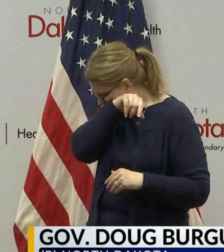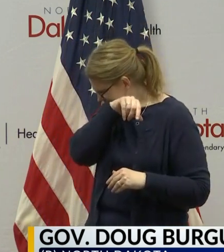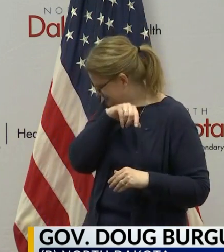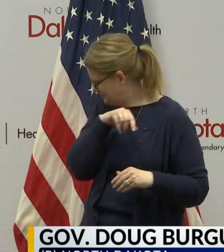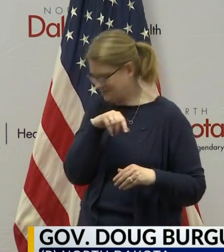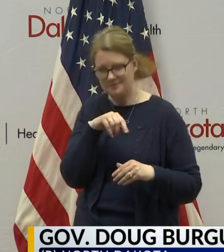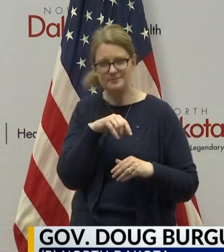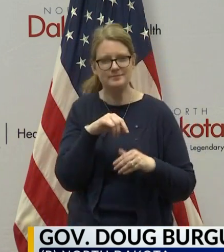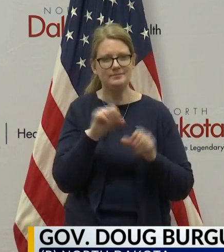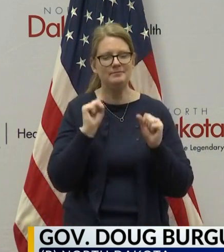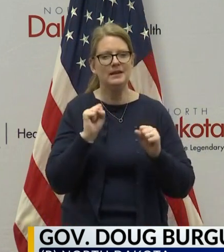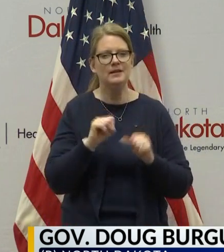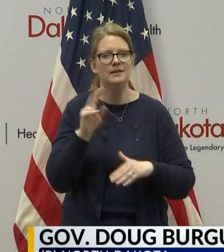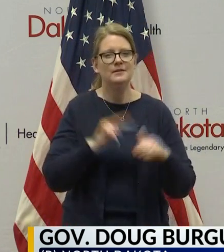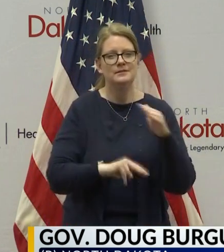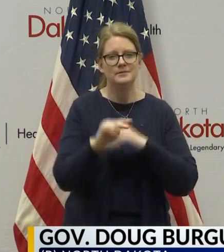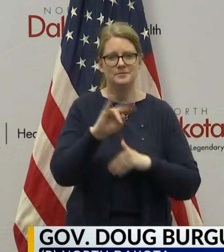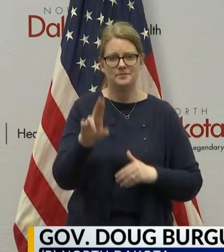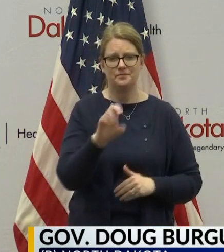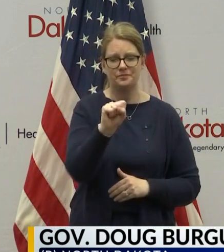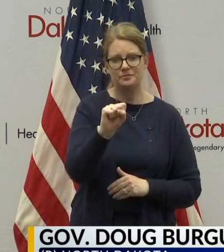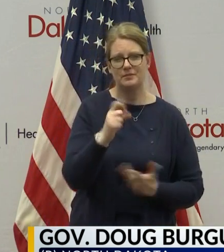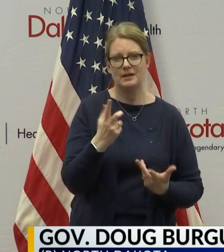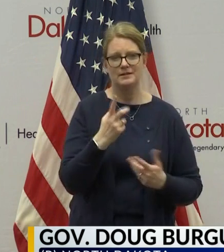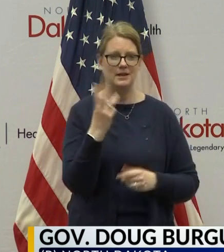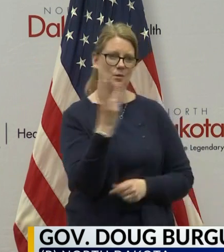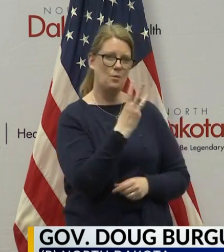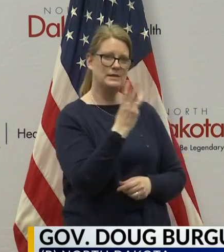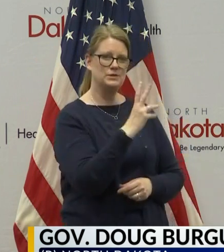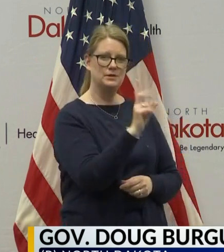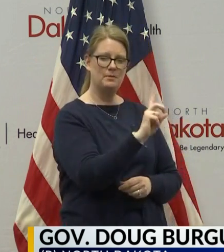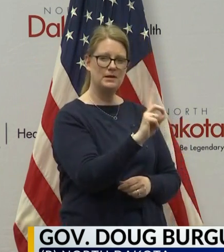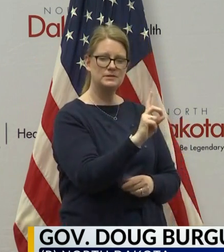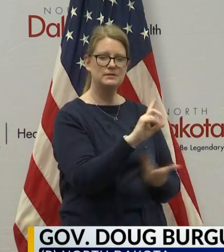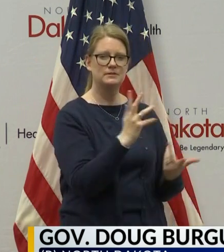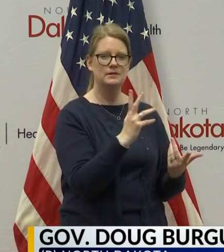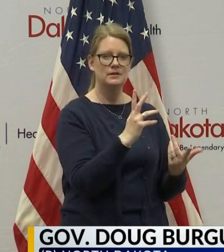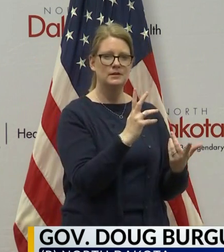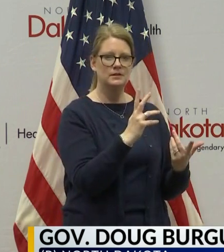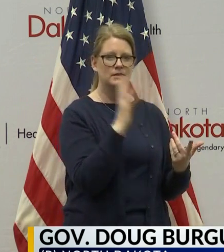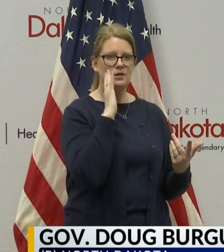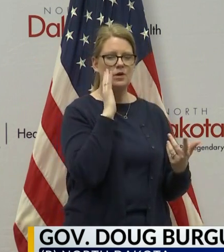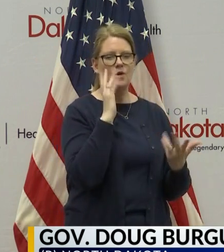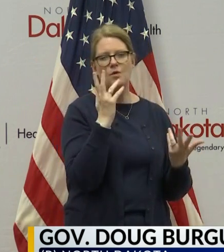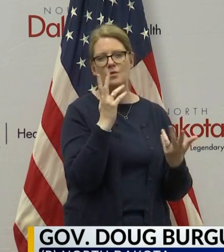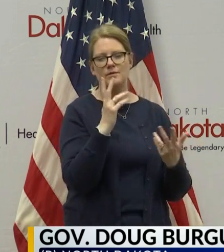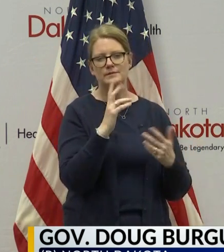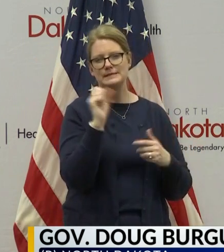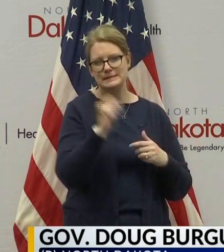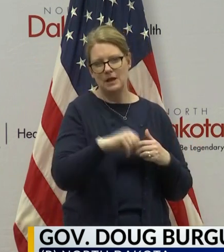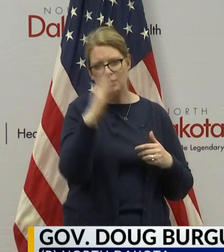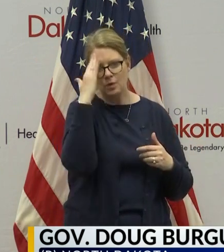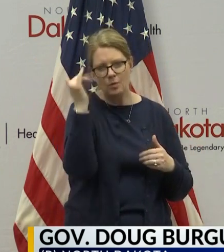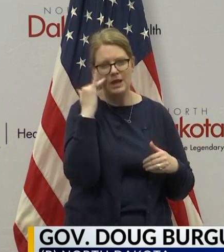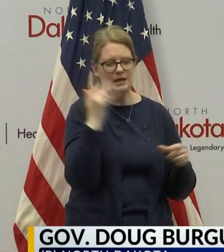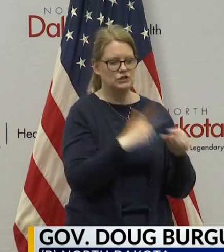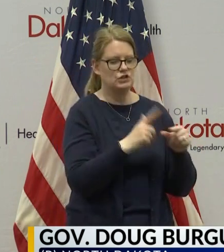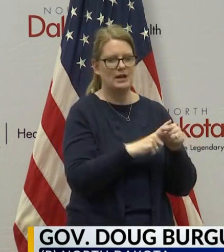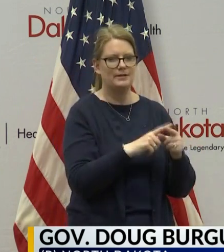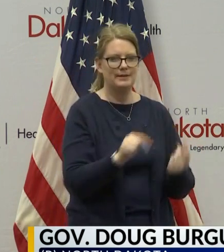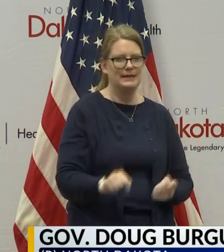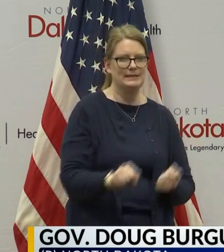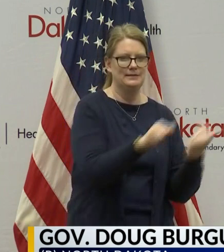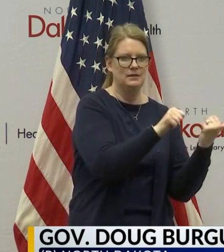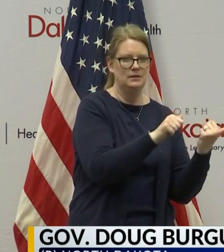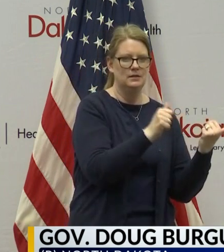predict in the U.S. was that in Western democracies, because you kind of had to toss out South Korea and China, because they